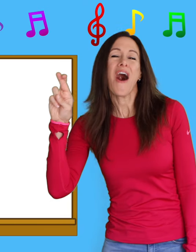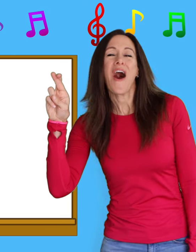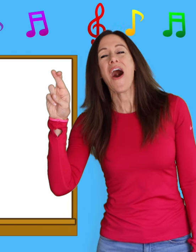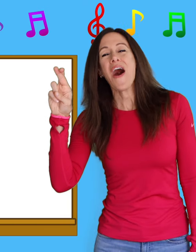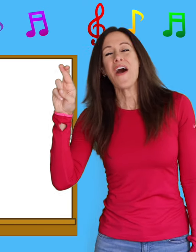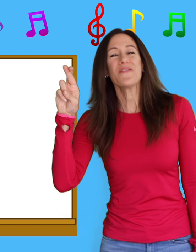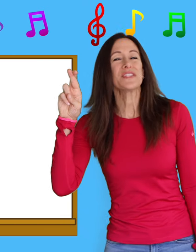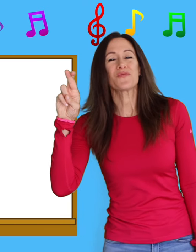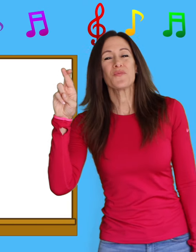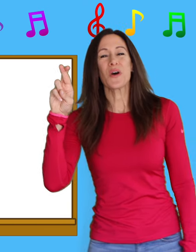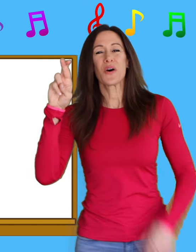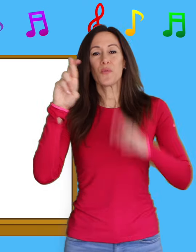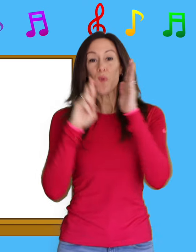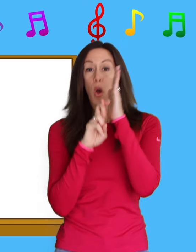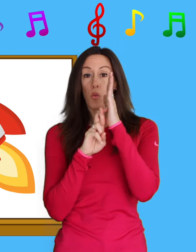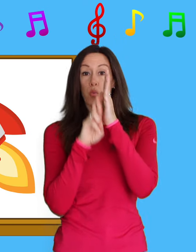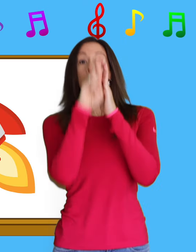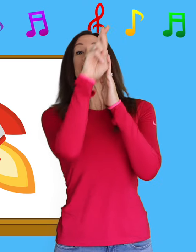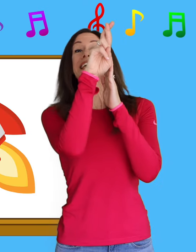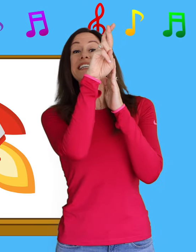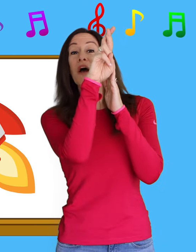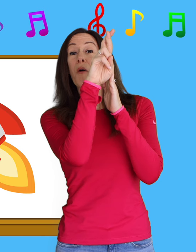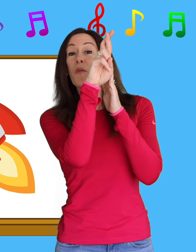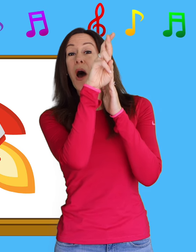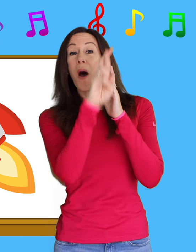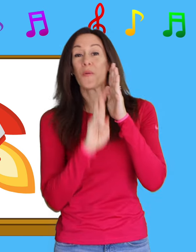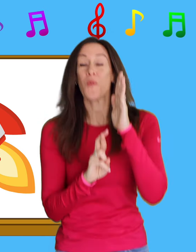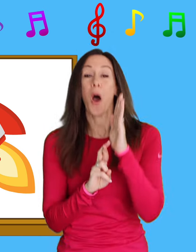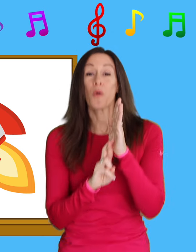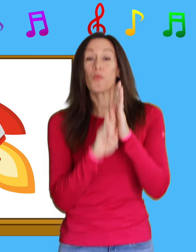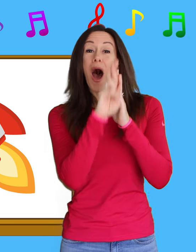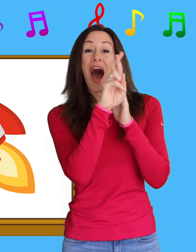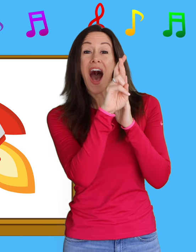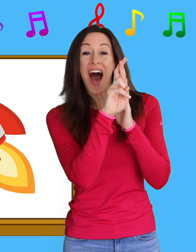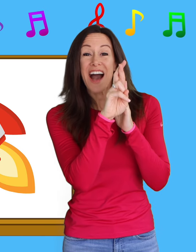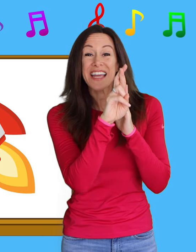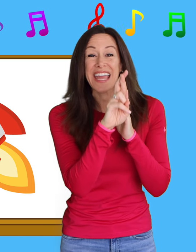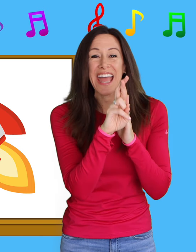is for r-r-rocket, r-r-rocket.